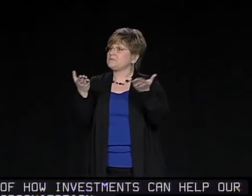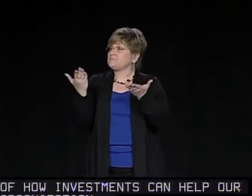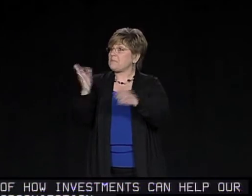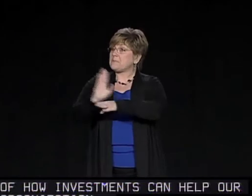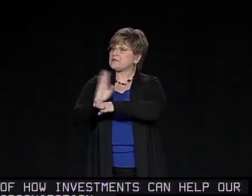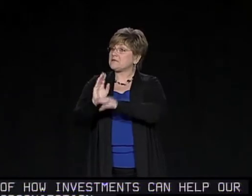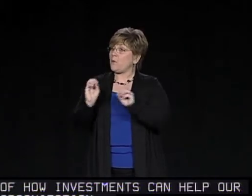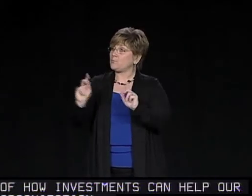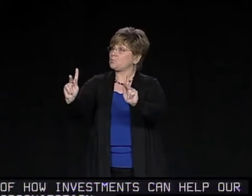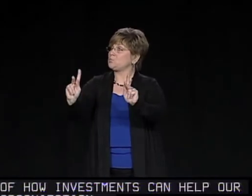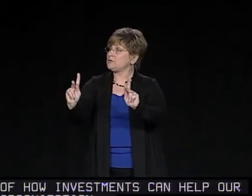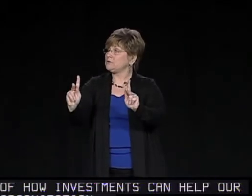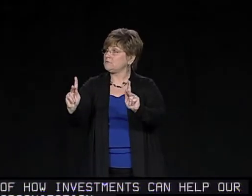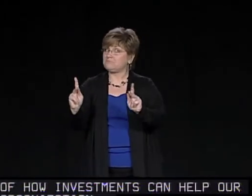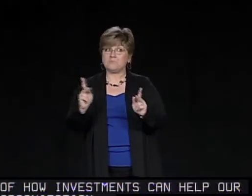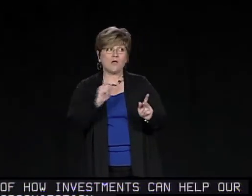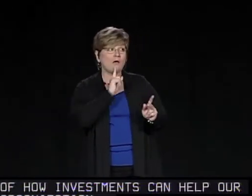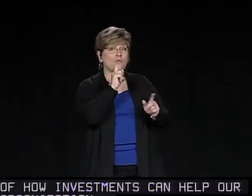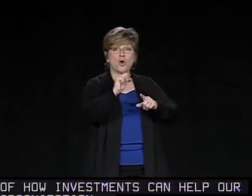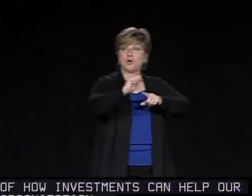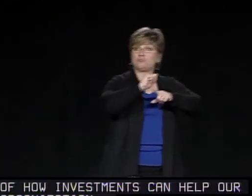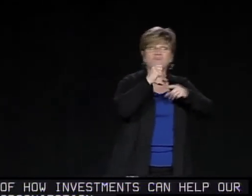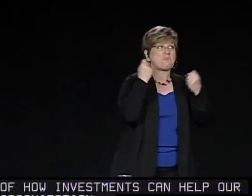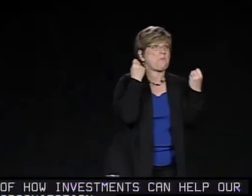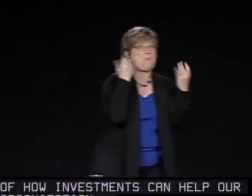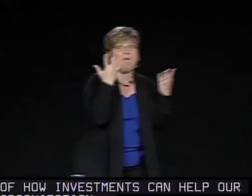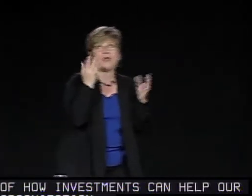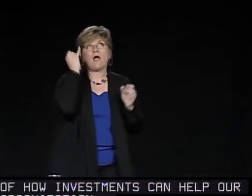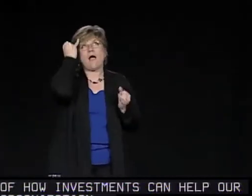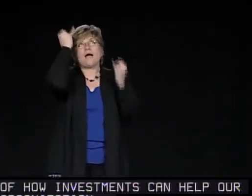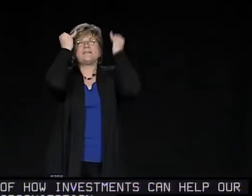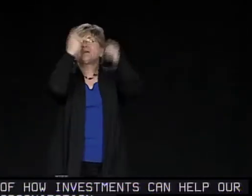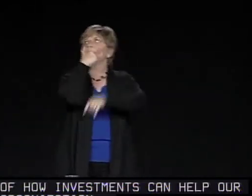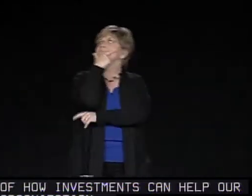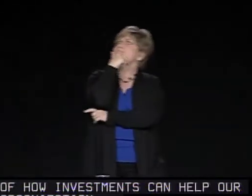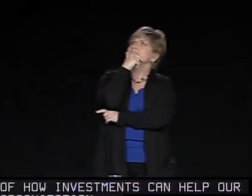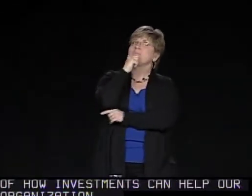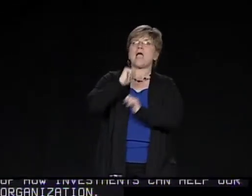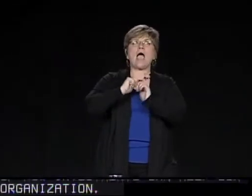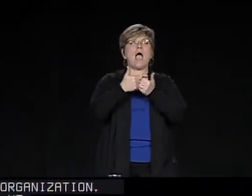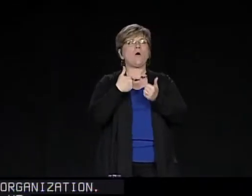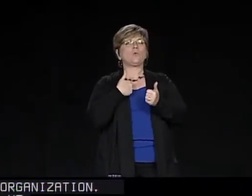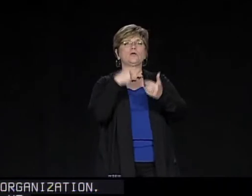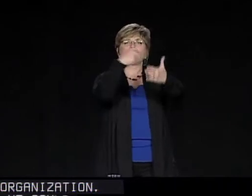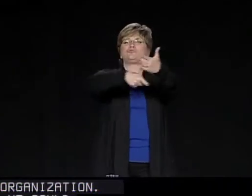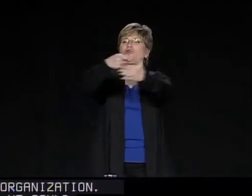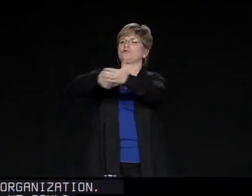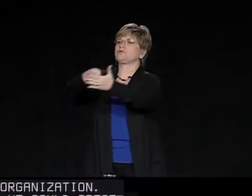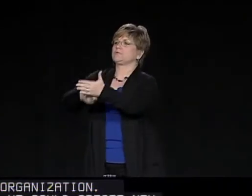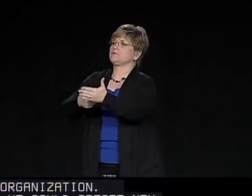We could create new fee service business opportunities. There are many ideas I have